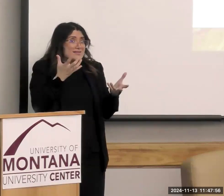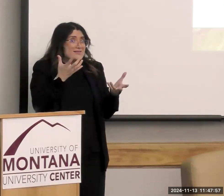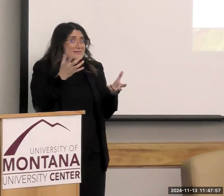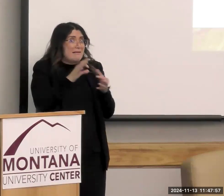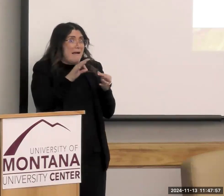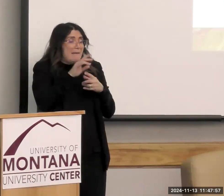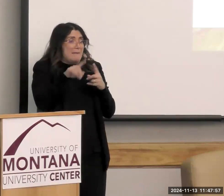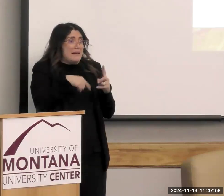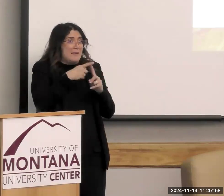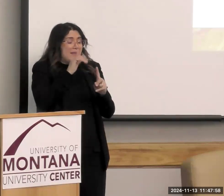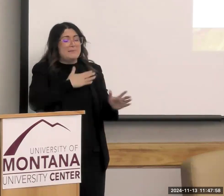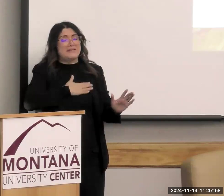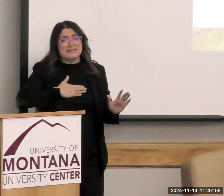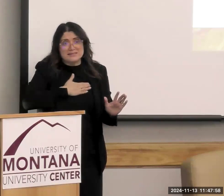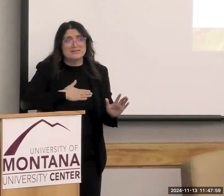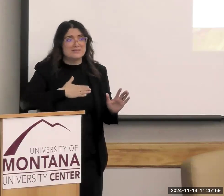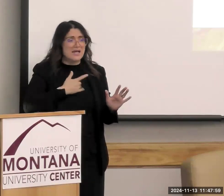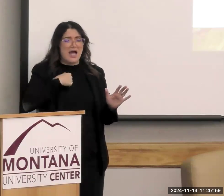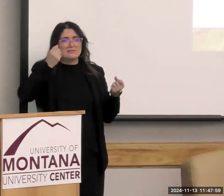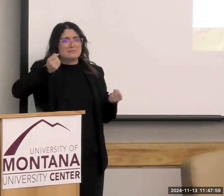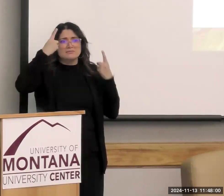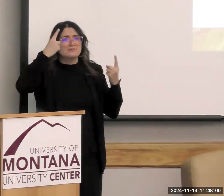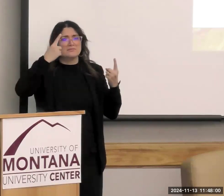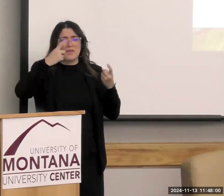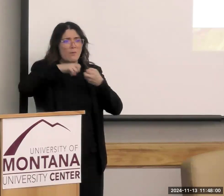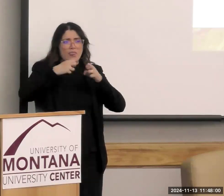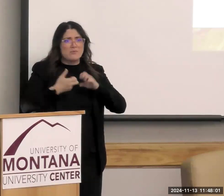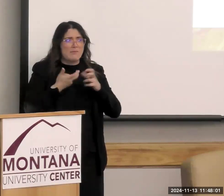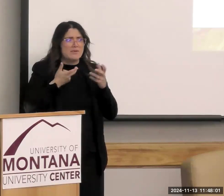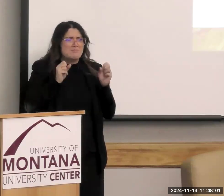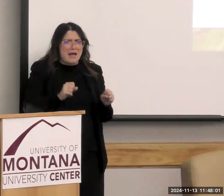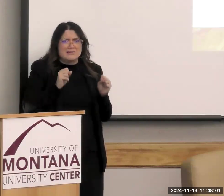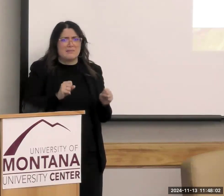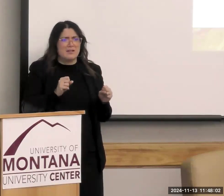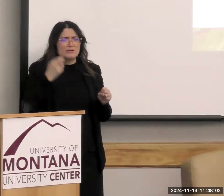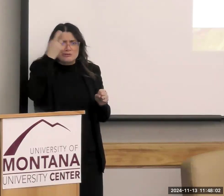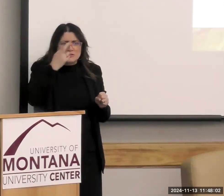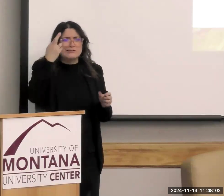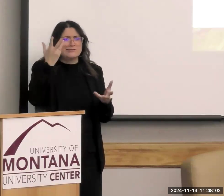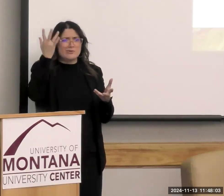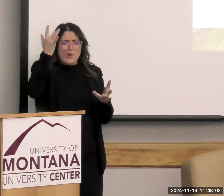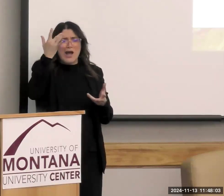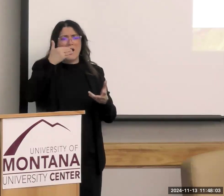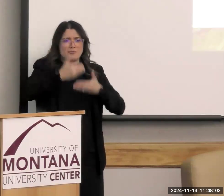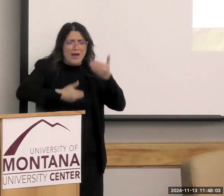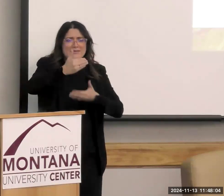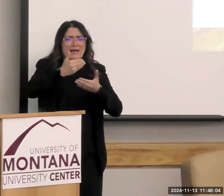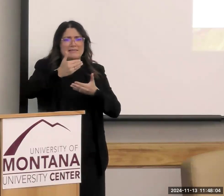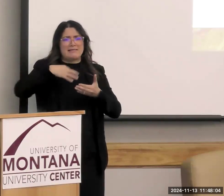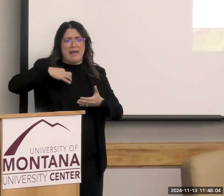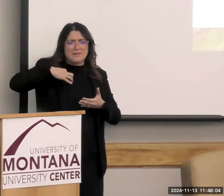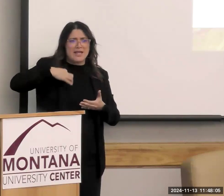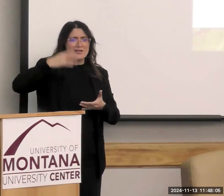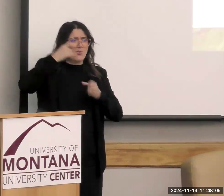please, you know, I don't understand what the problem could possibly be with processing these applications or it taking that